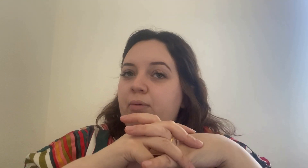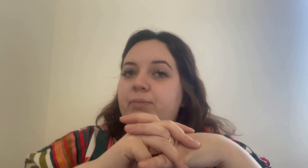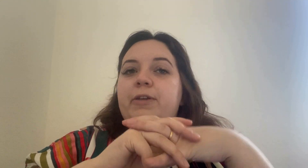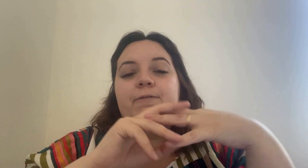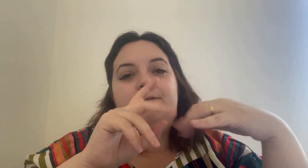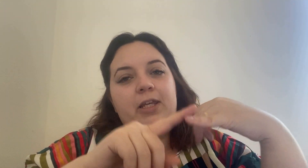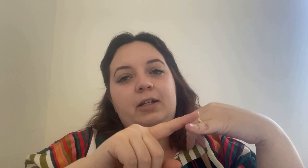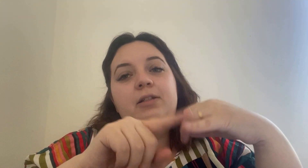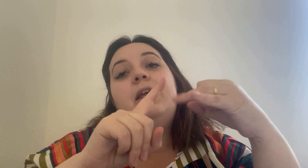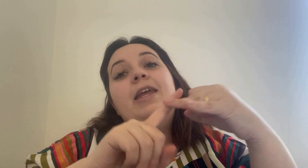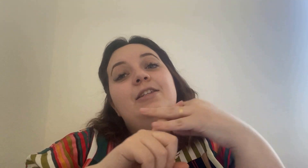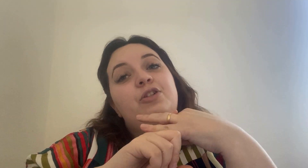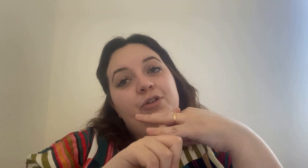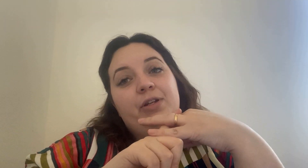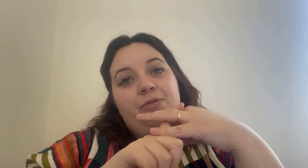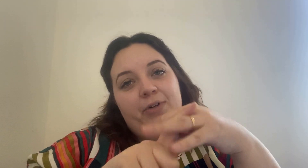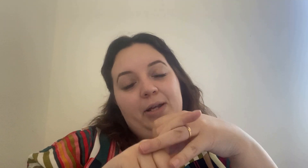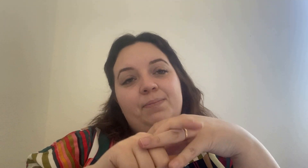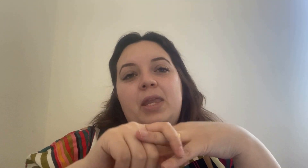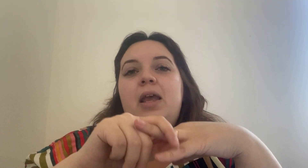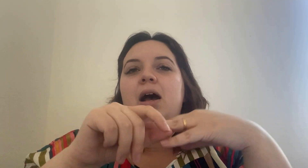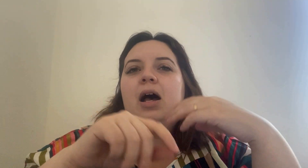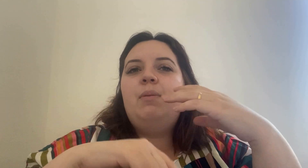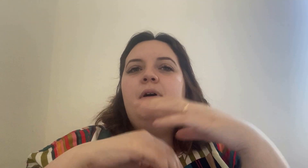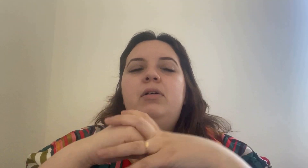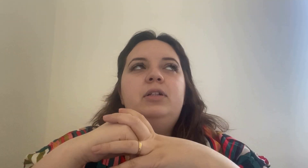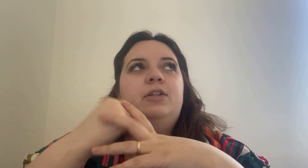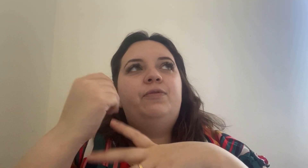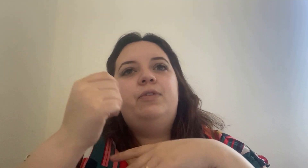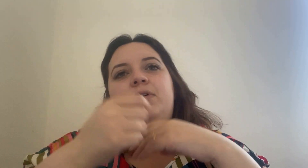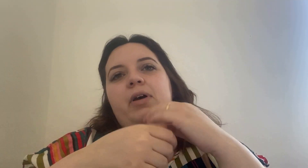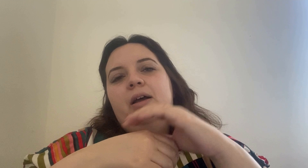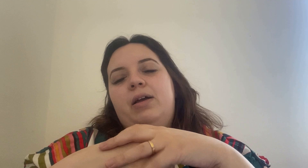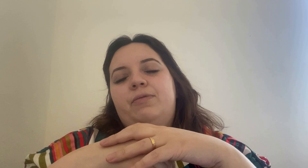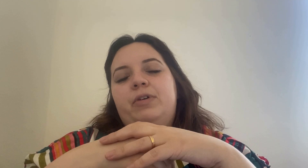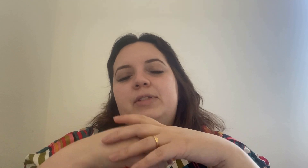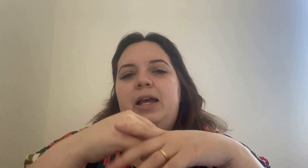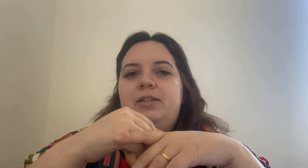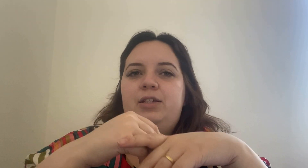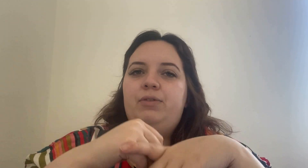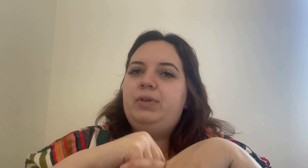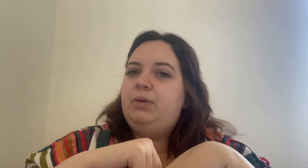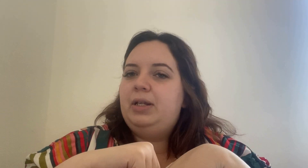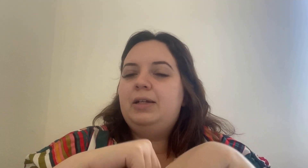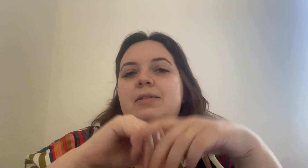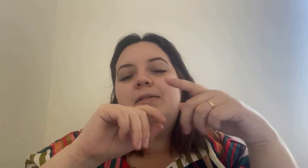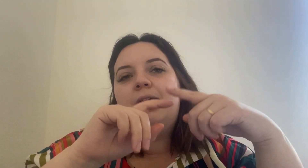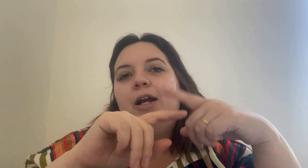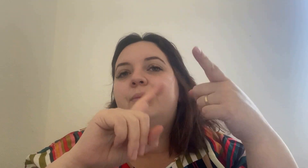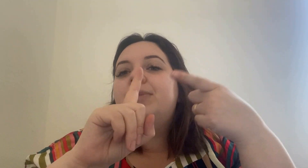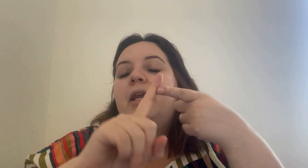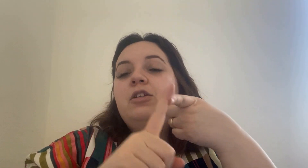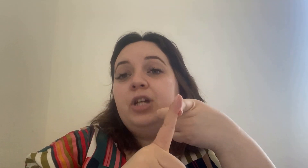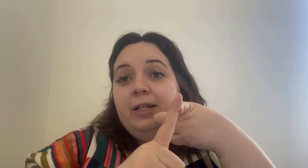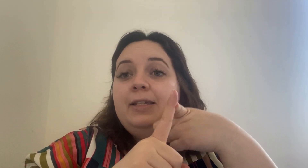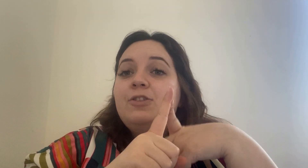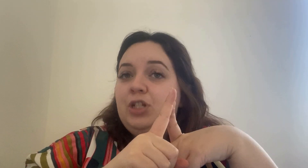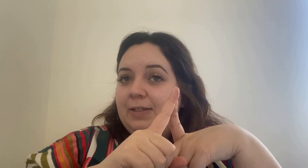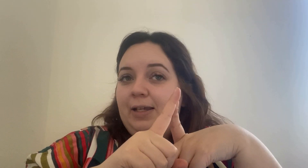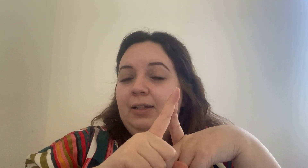vegan and gluten-free among the flux active ingredients there are chinese ginseng